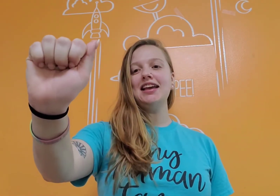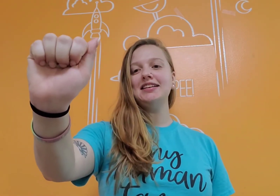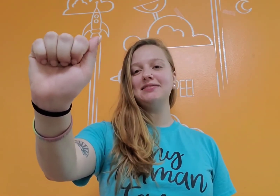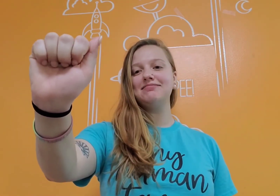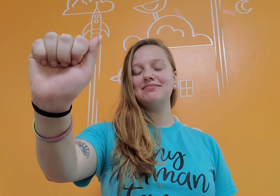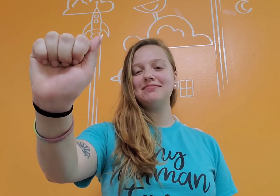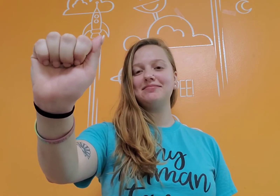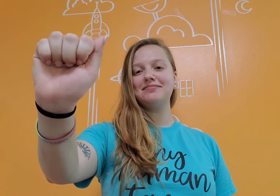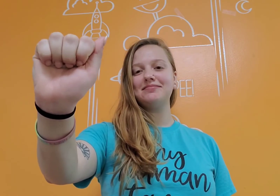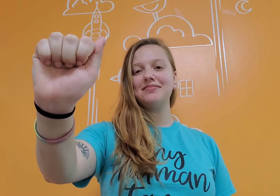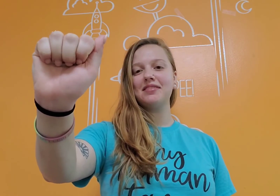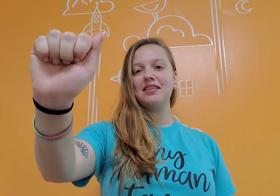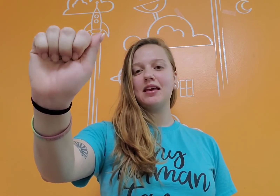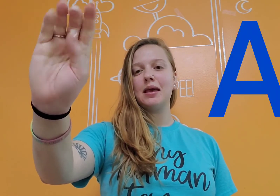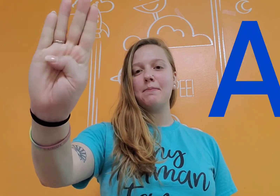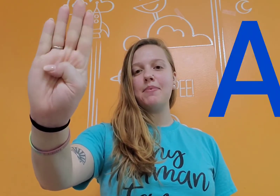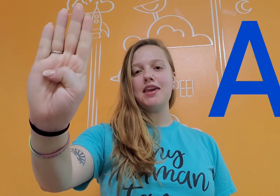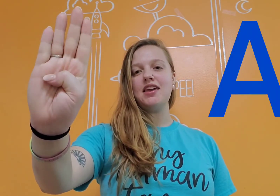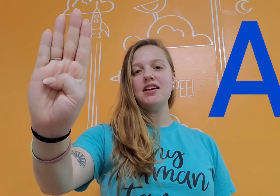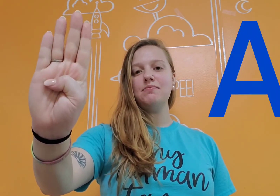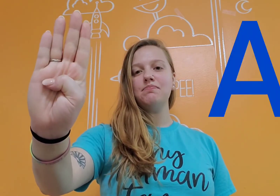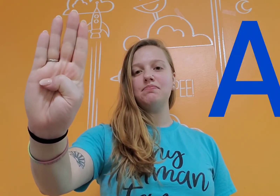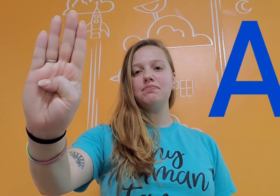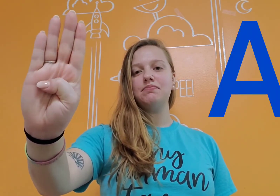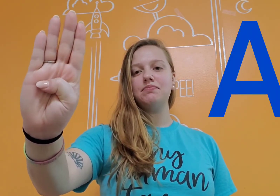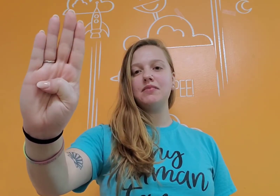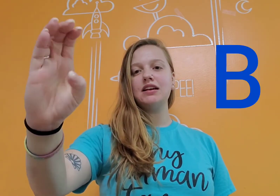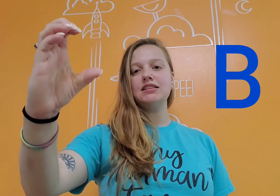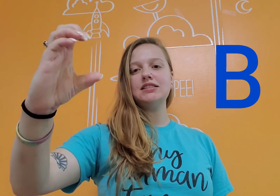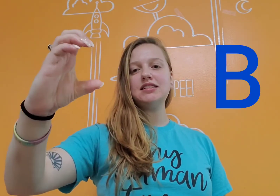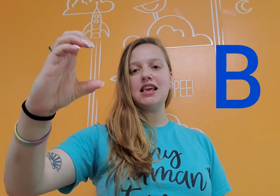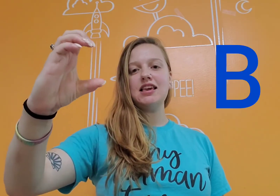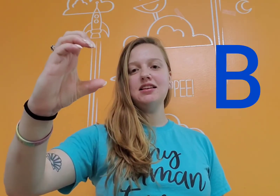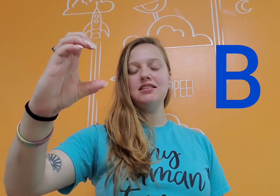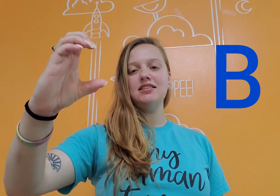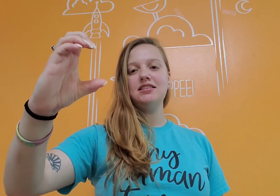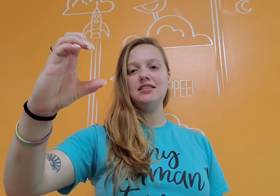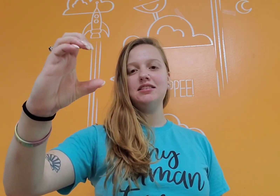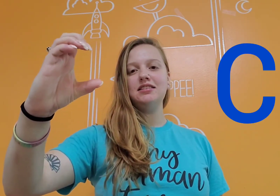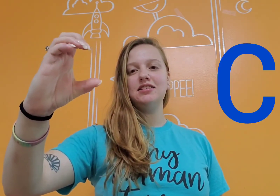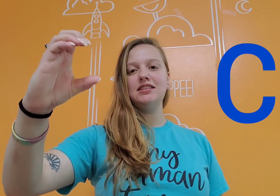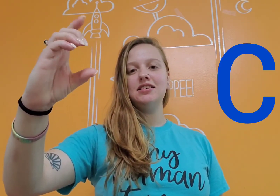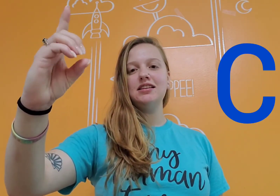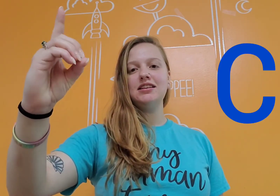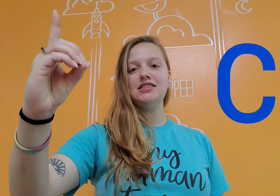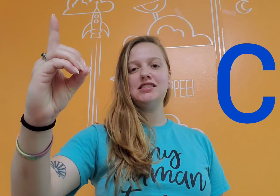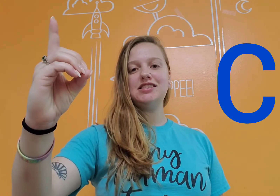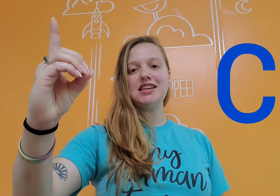B, C, D,